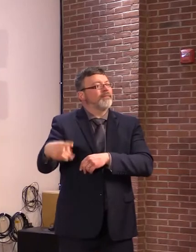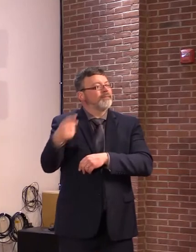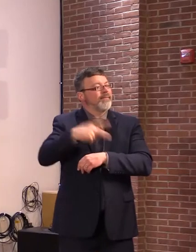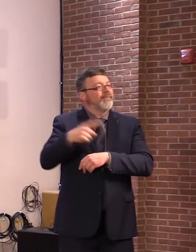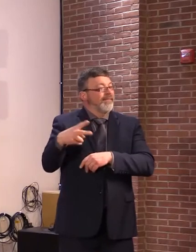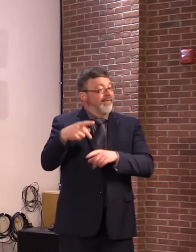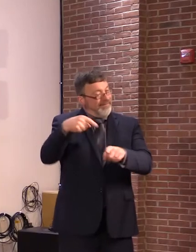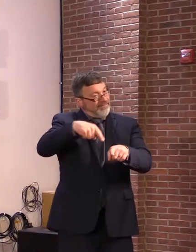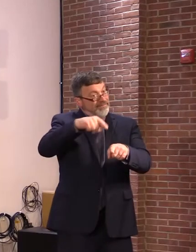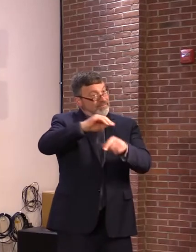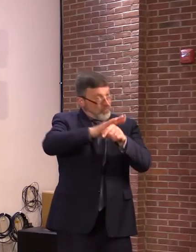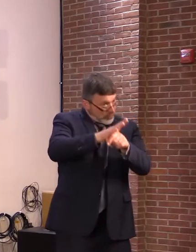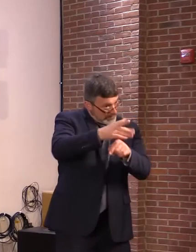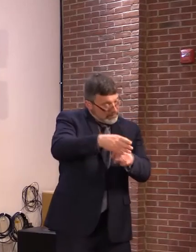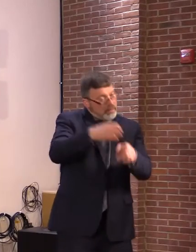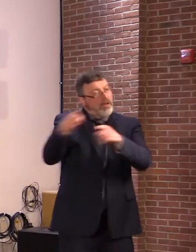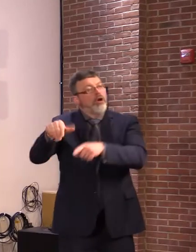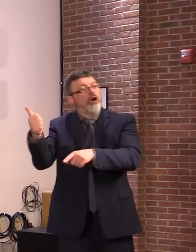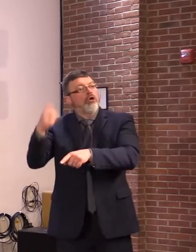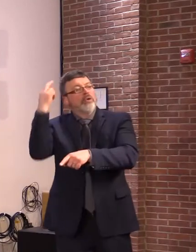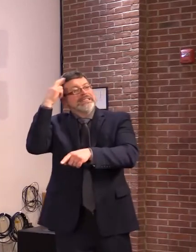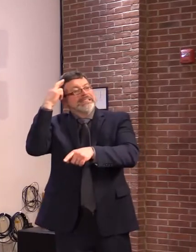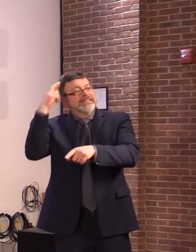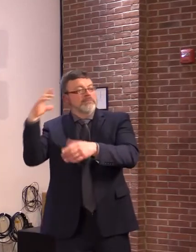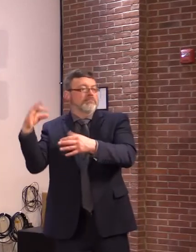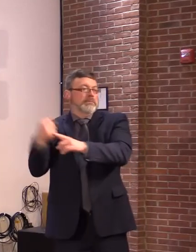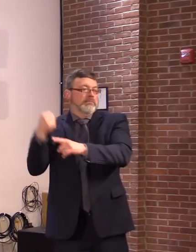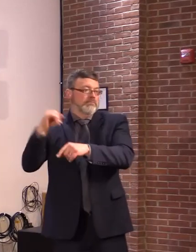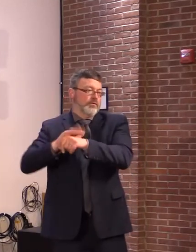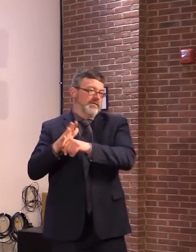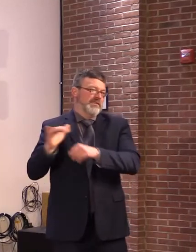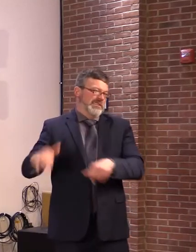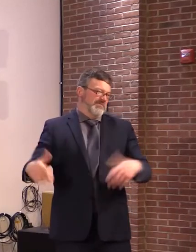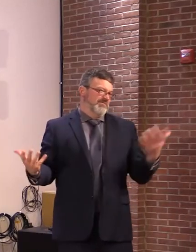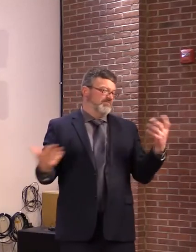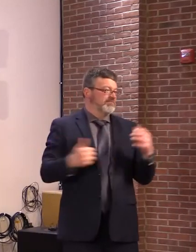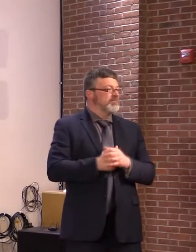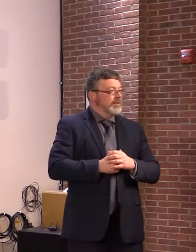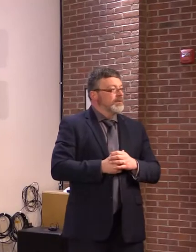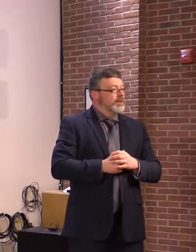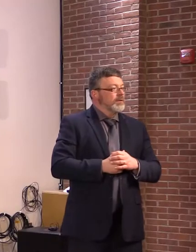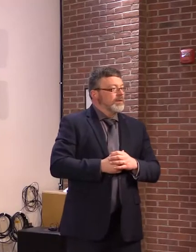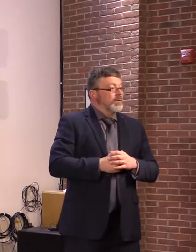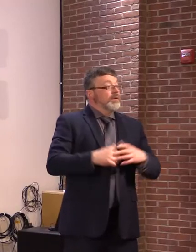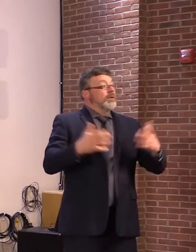As I pointed out last week, although many in the hospital have been vaccinated,